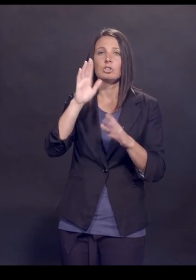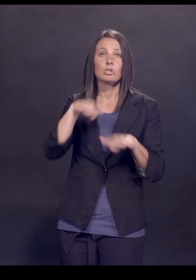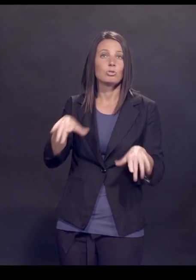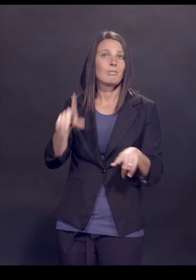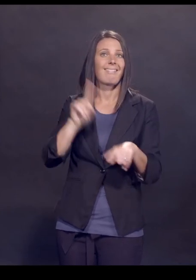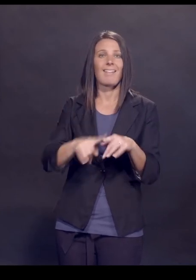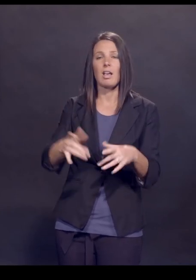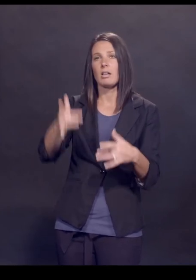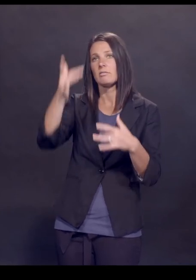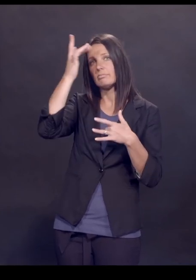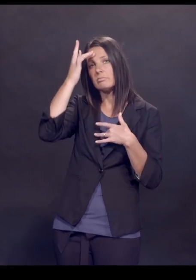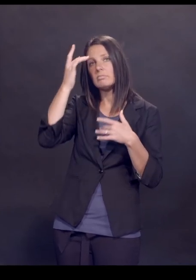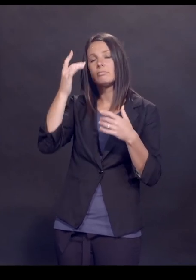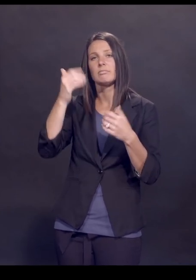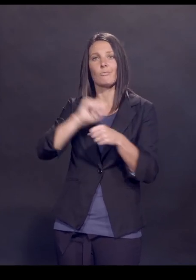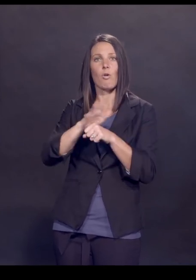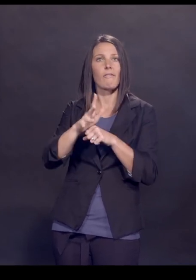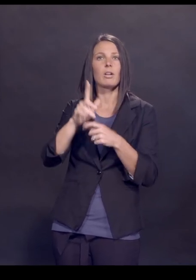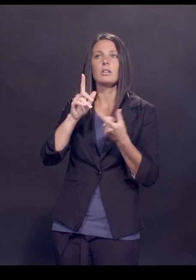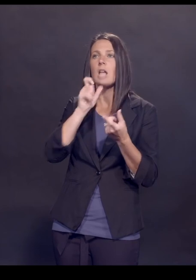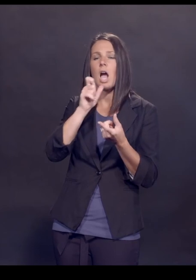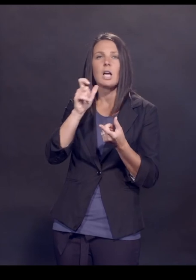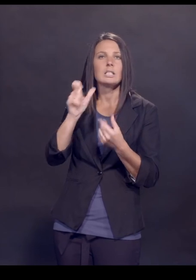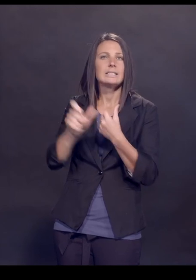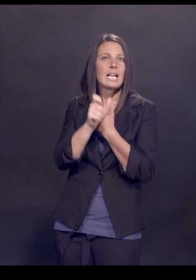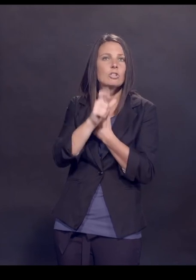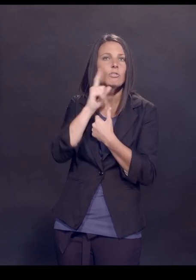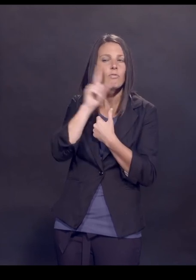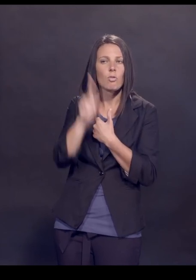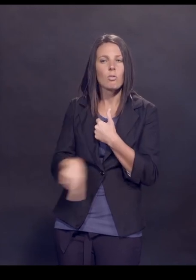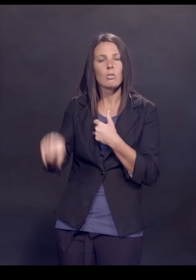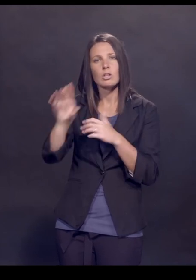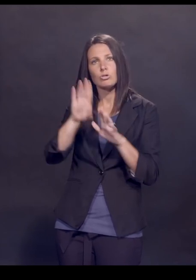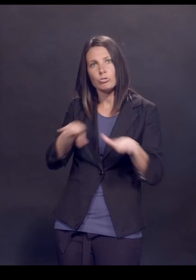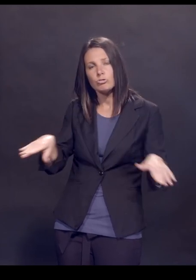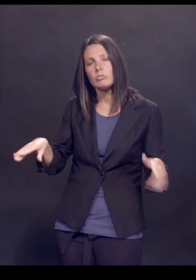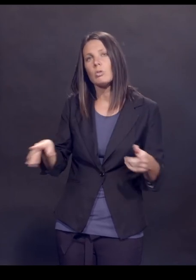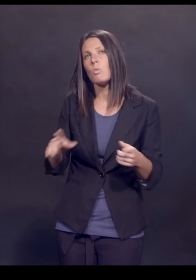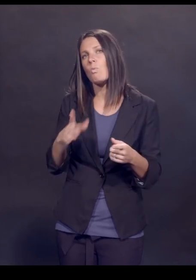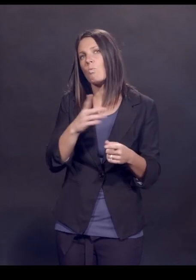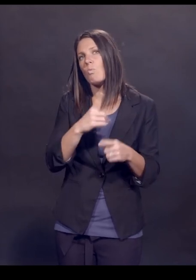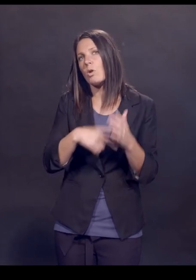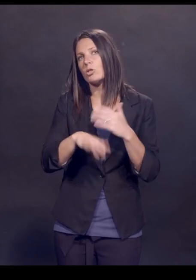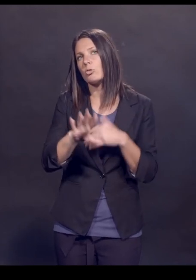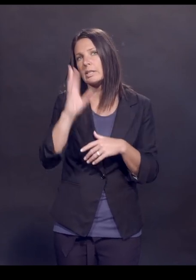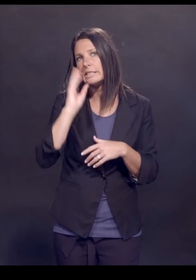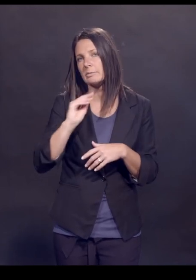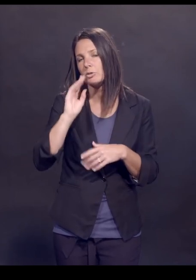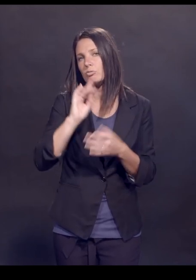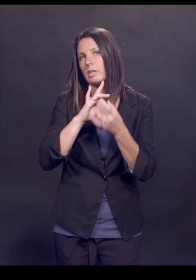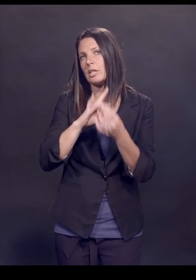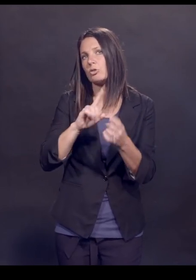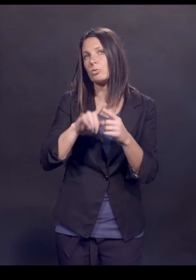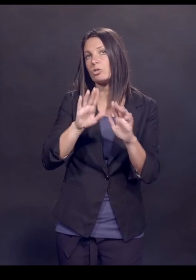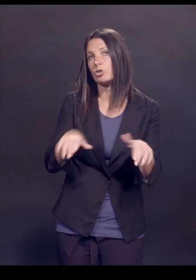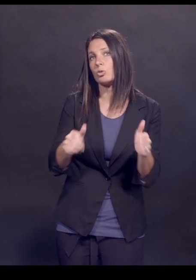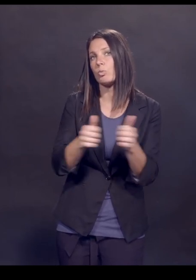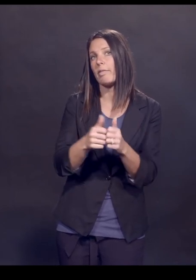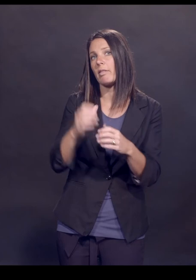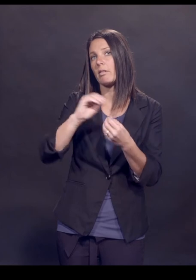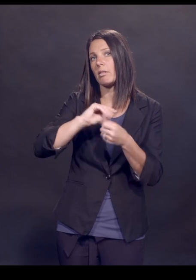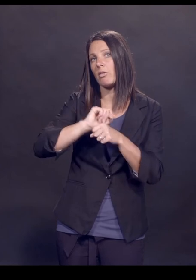or COVID is not dangerous for kids. Tell us a little bit of what you're seeing in terms of kids with COVID.